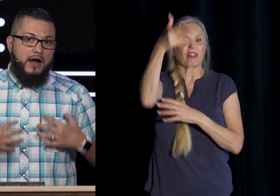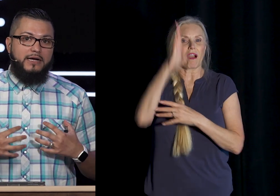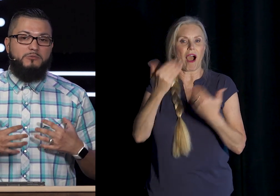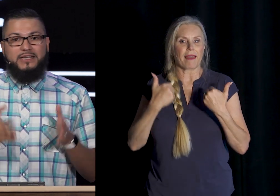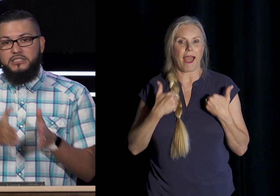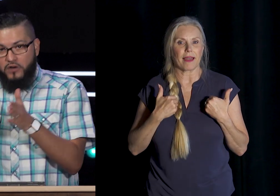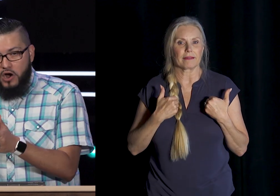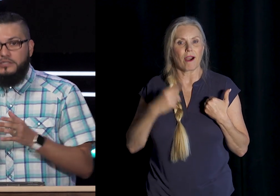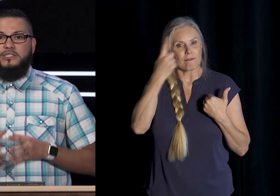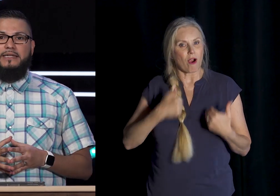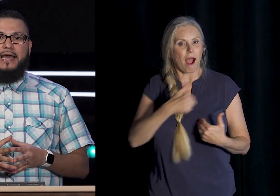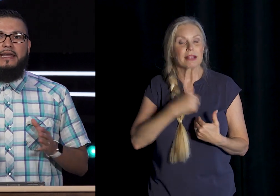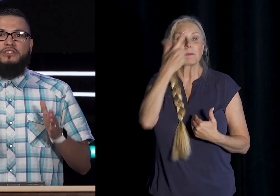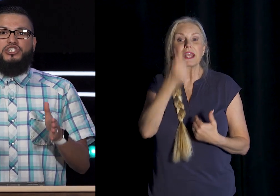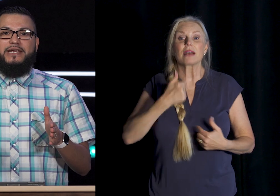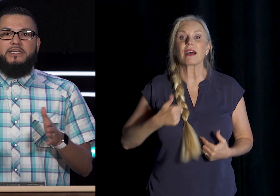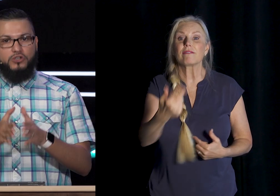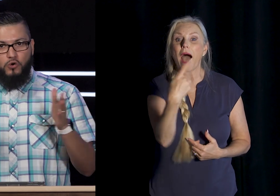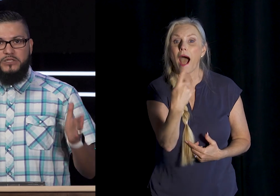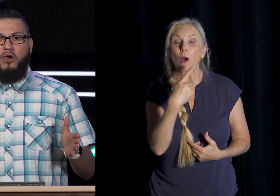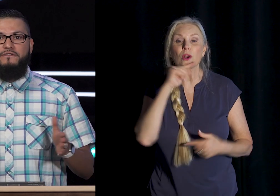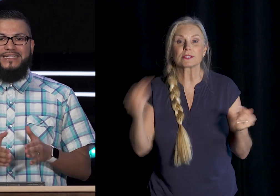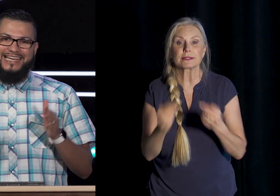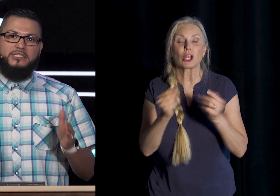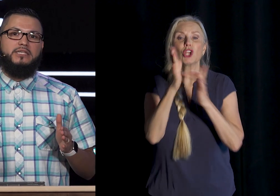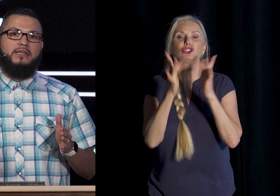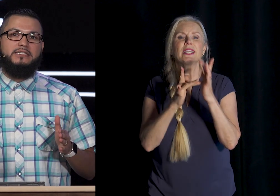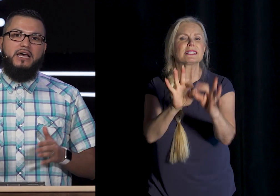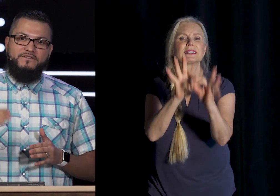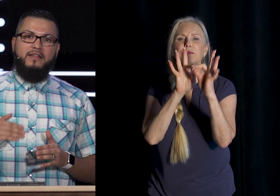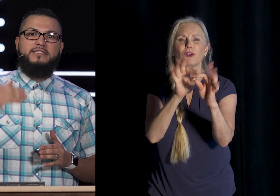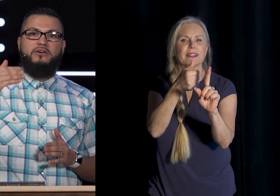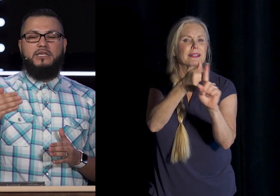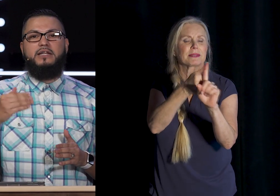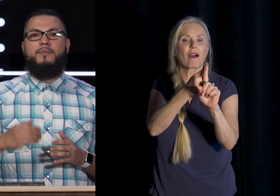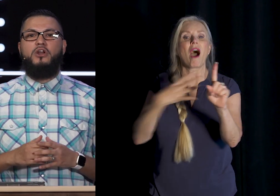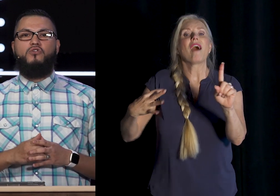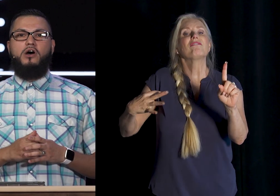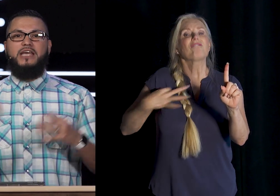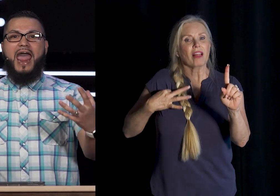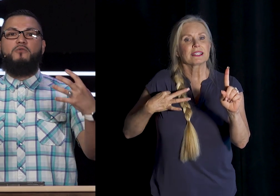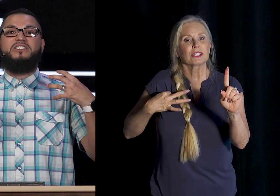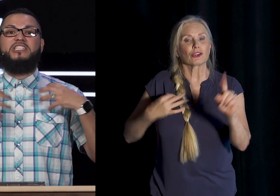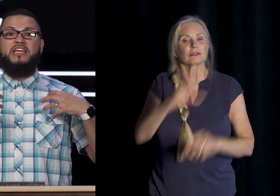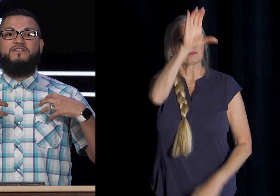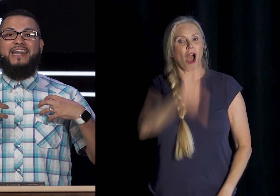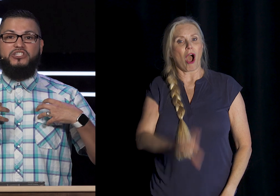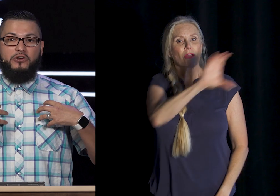us Because of our sin debt Jesus who was perfect And sinless Volunteered to climb On a cross And receive that Eternal